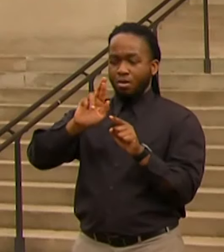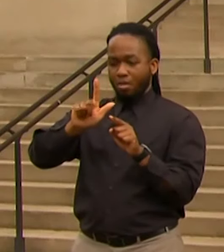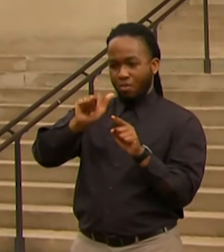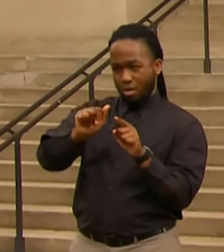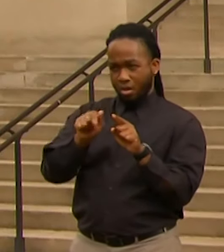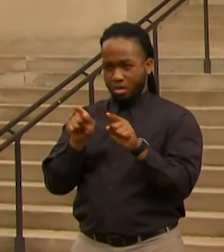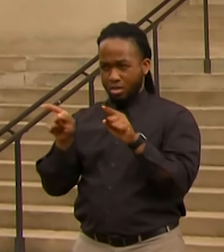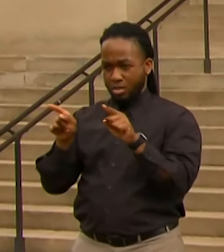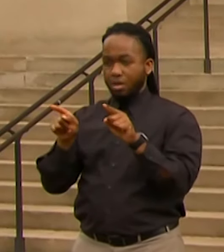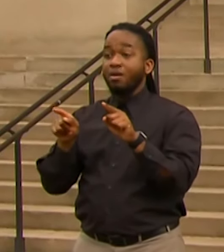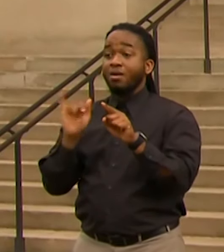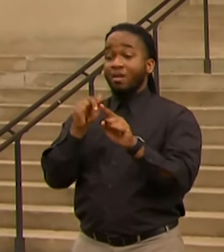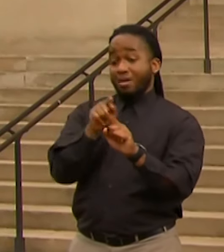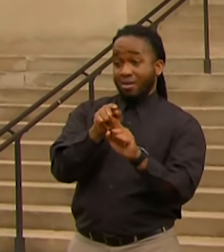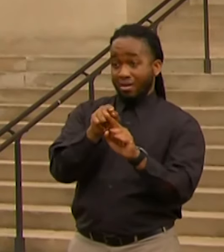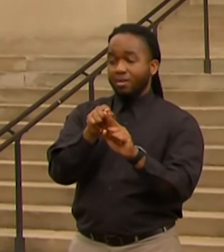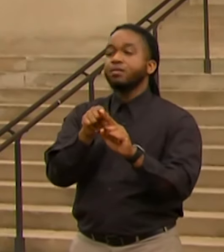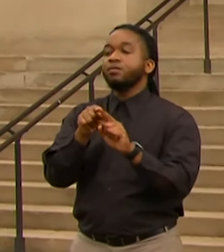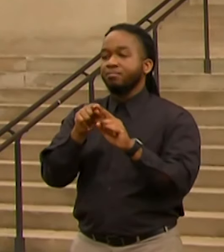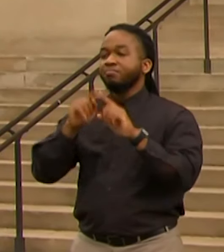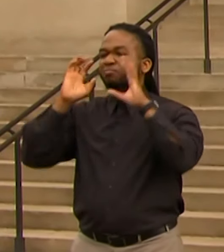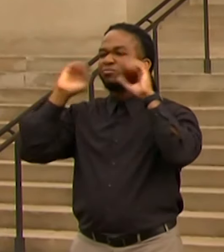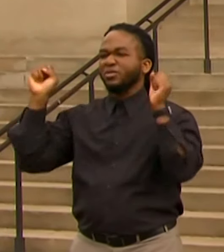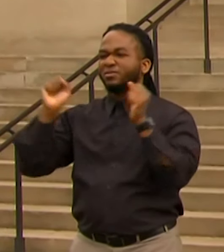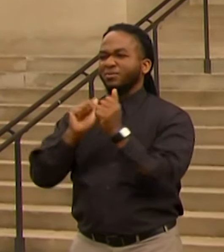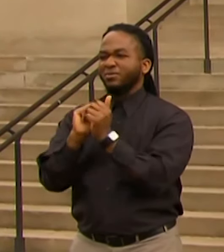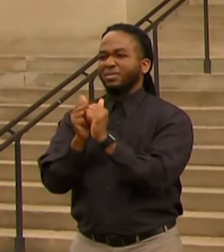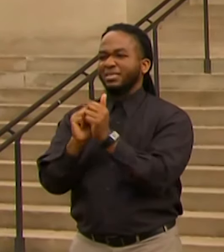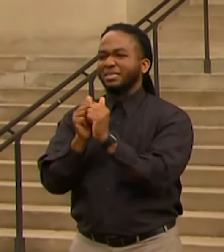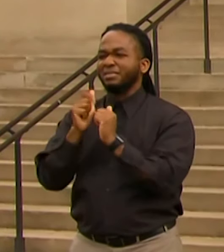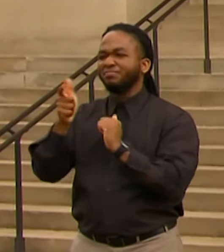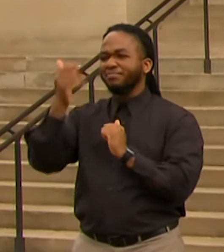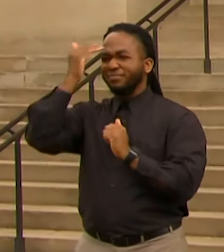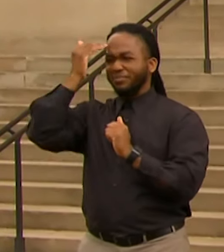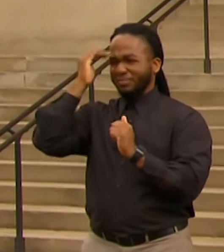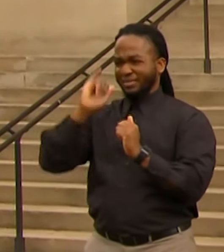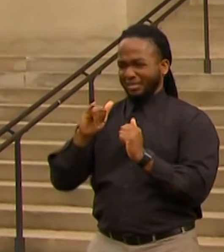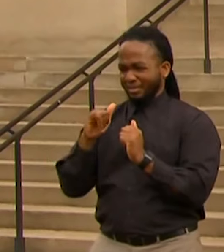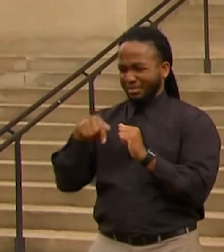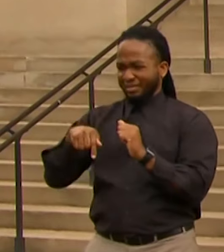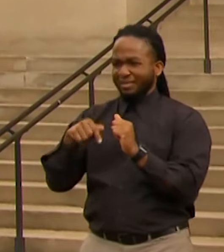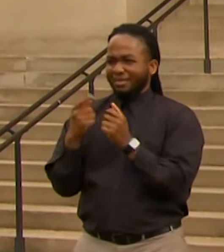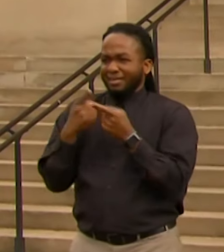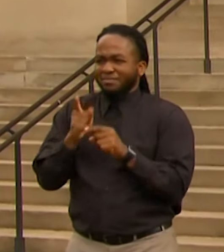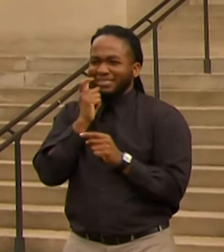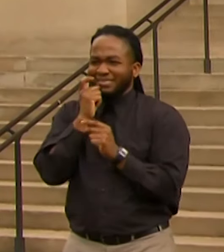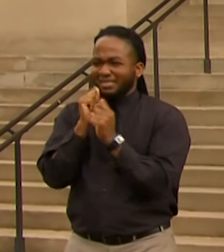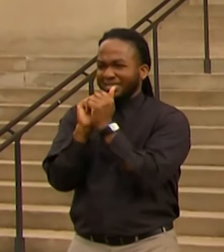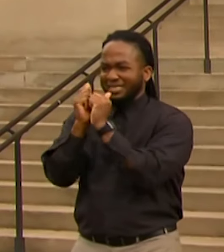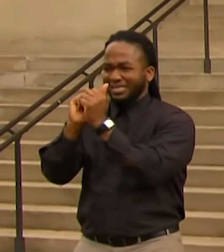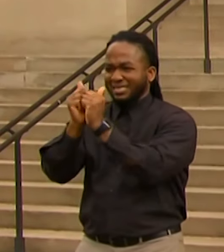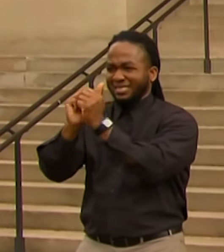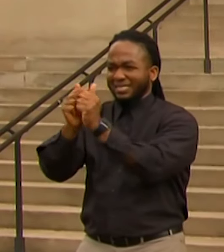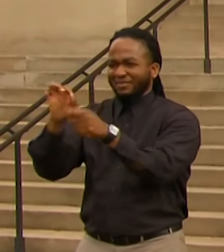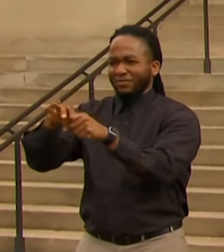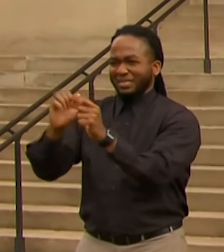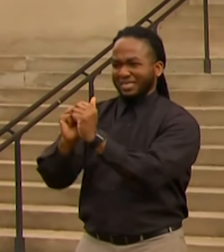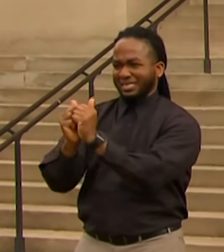With the margin being so close, it will require a full, by-hand recount in each county.